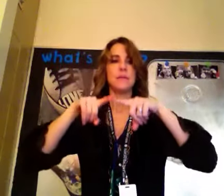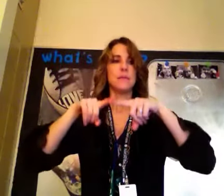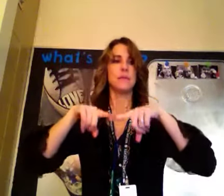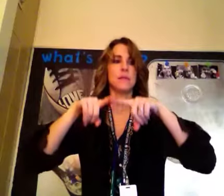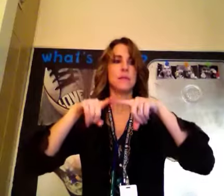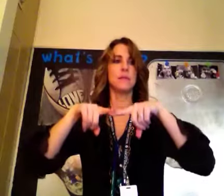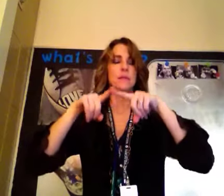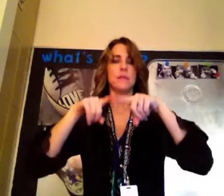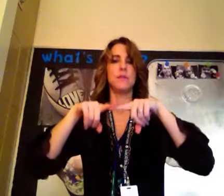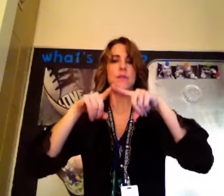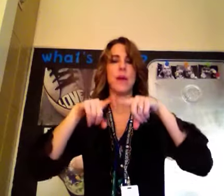Depends, or depend.